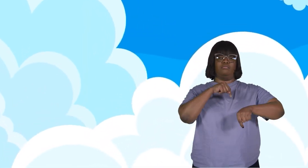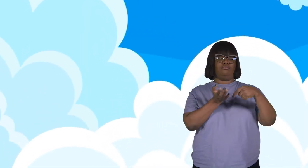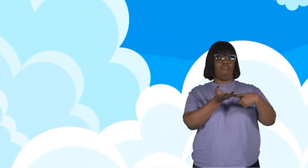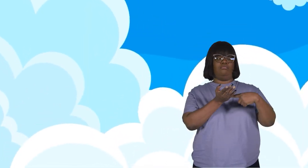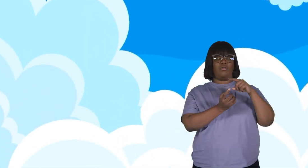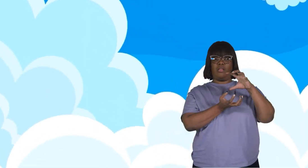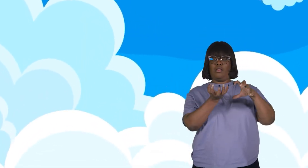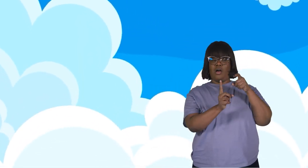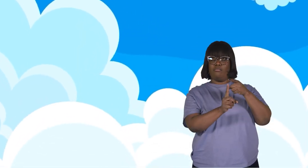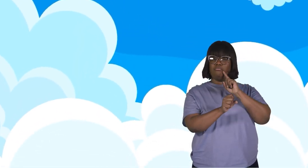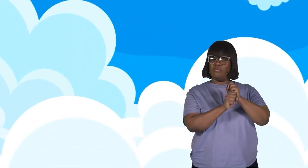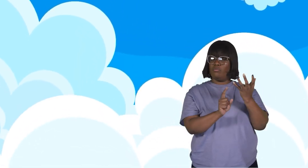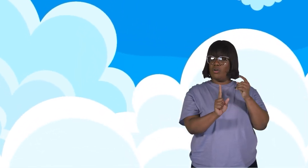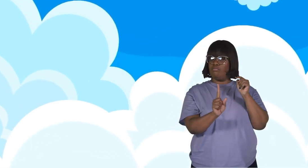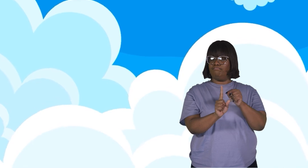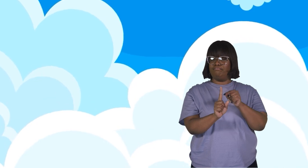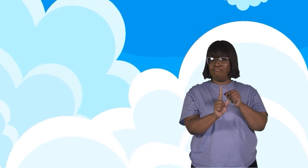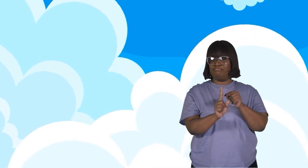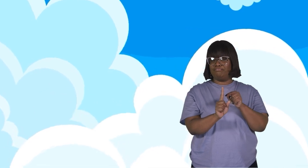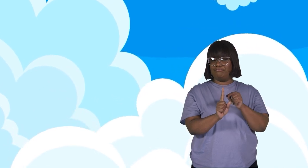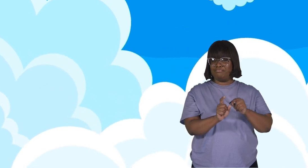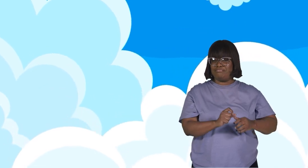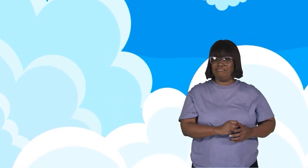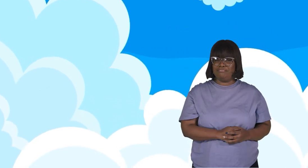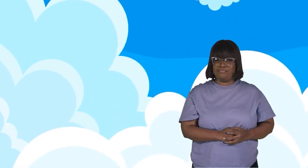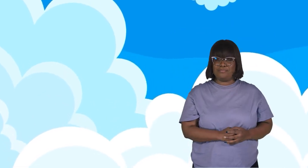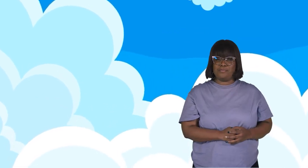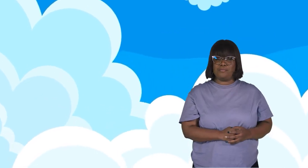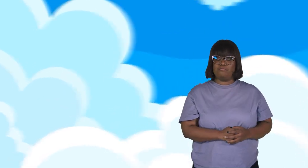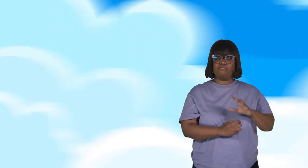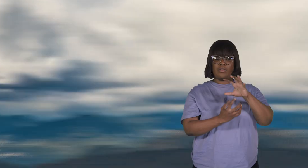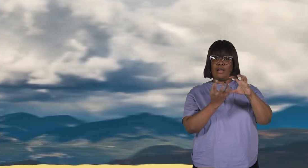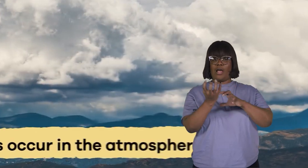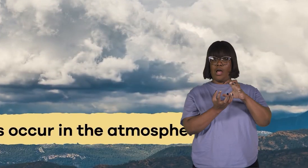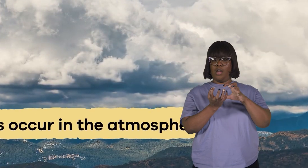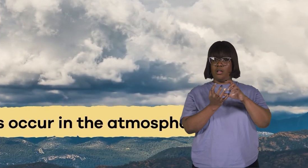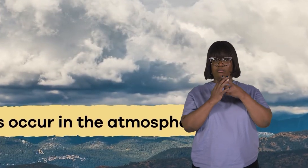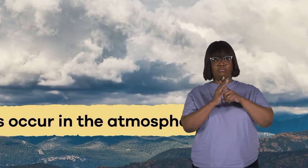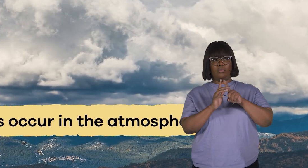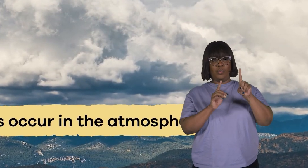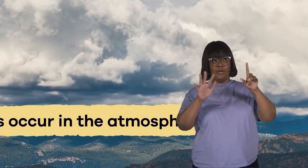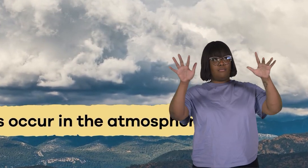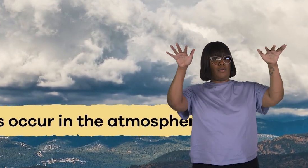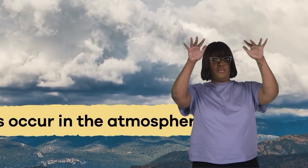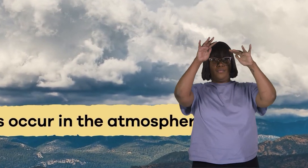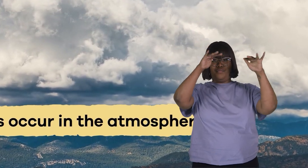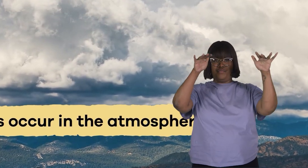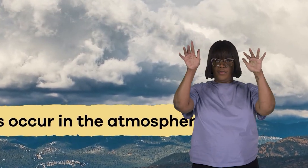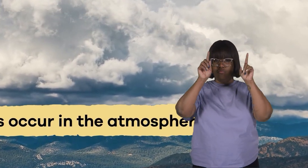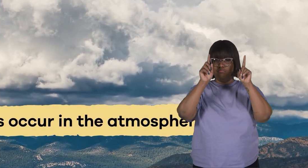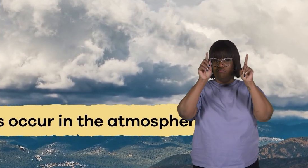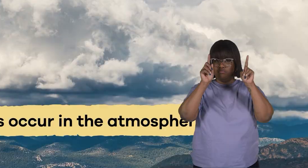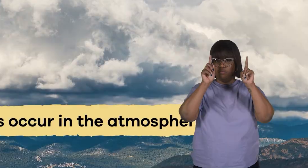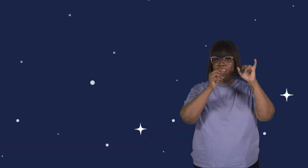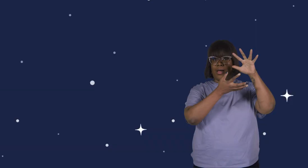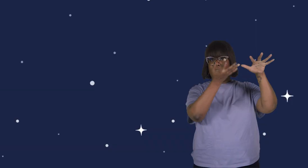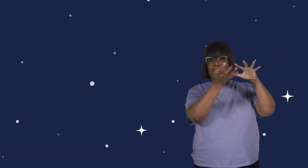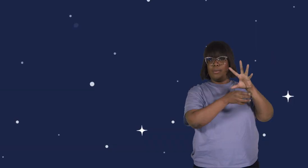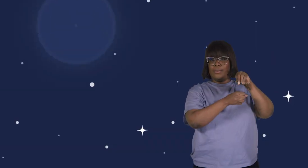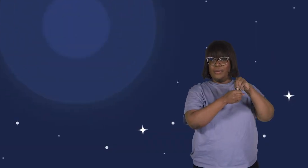about what a cloud actually is. Clouds occur in the atmosphere. The atmosphere